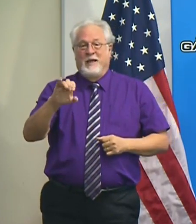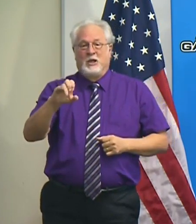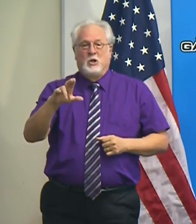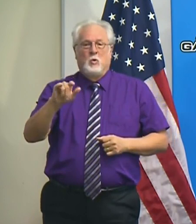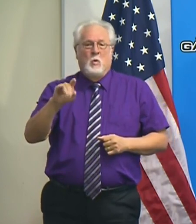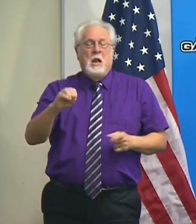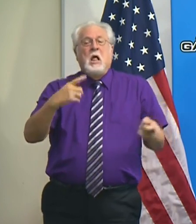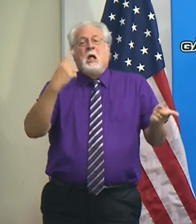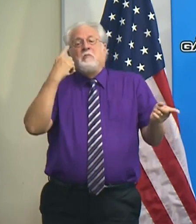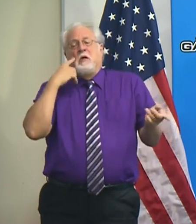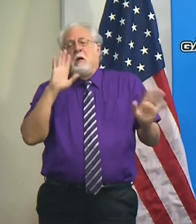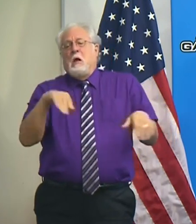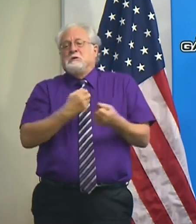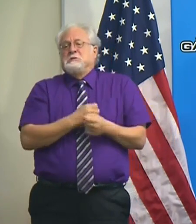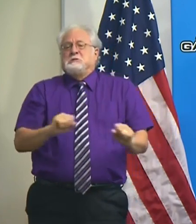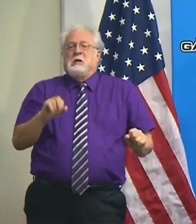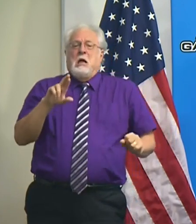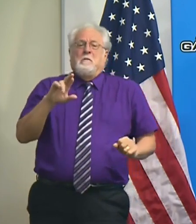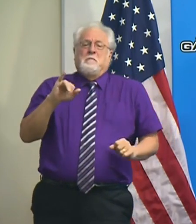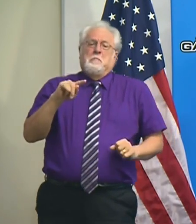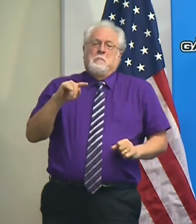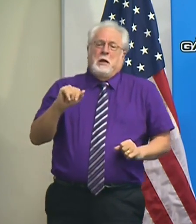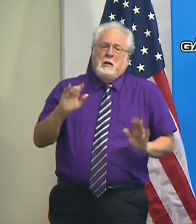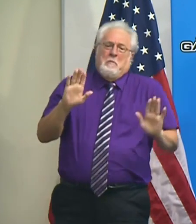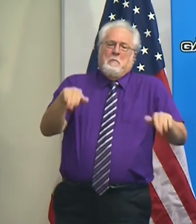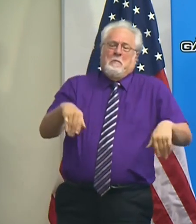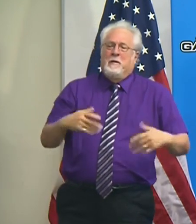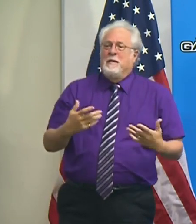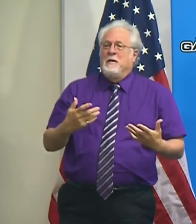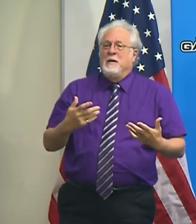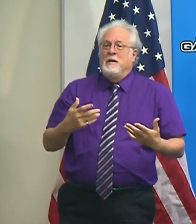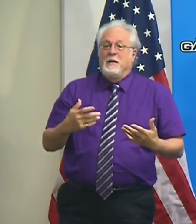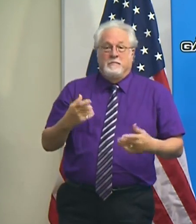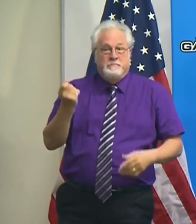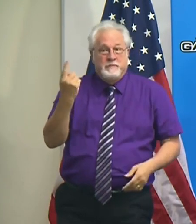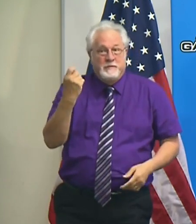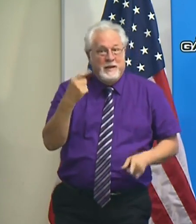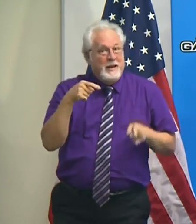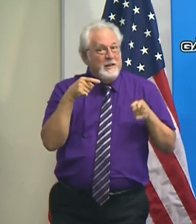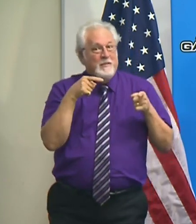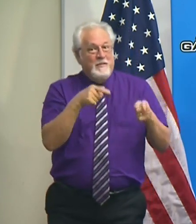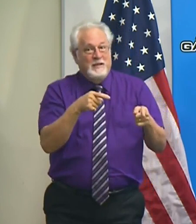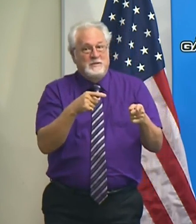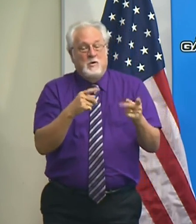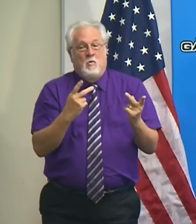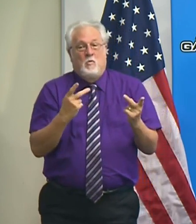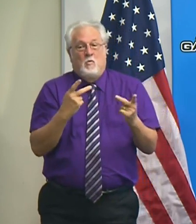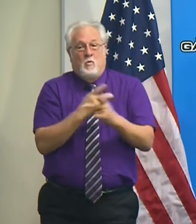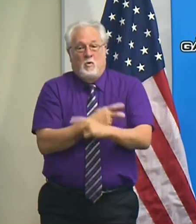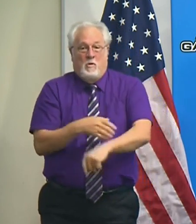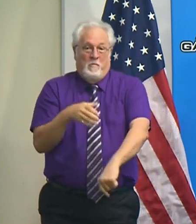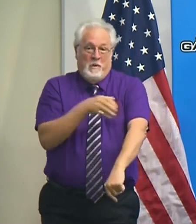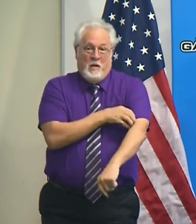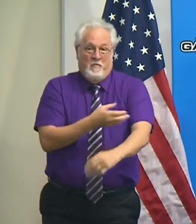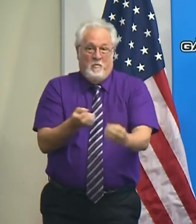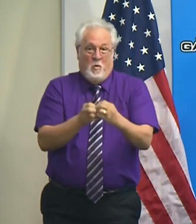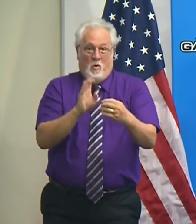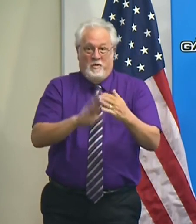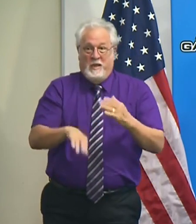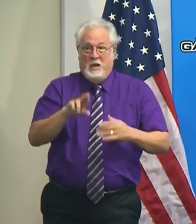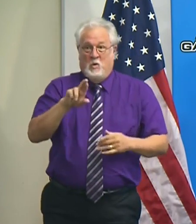because you made it through Rita in southwest Louisiana, understand this storm is going to be more powerful than Rita.